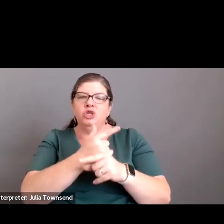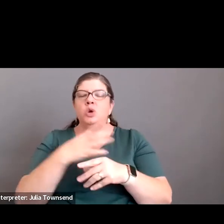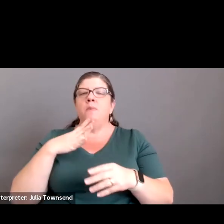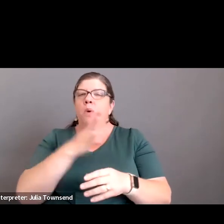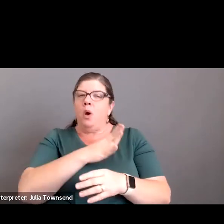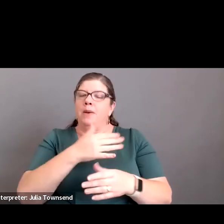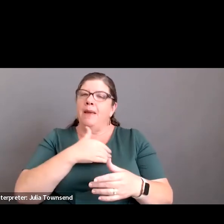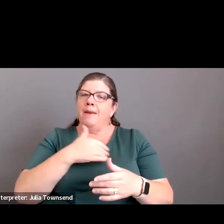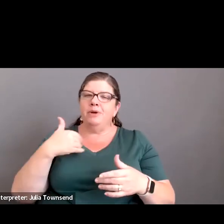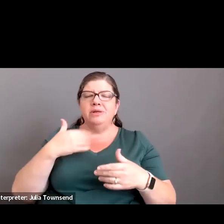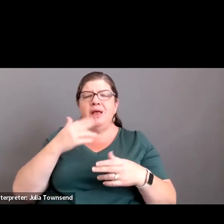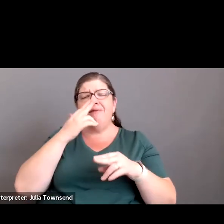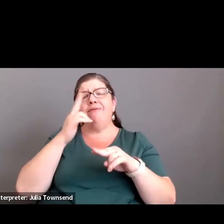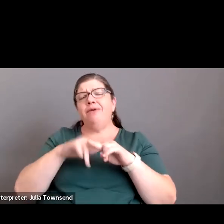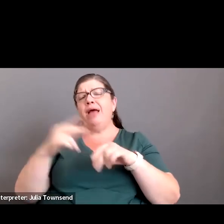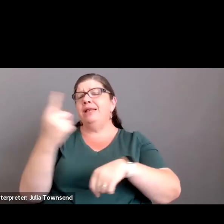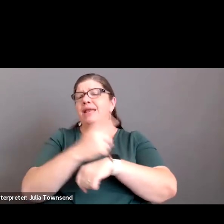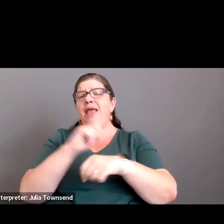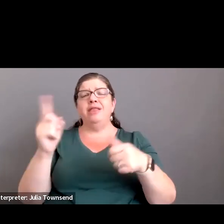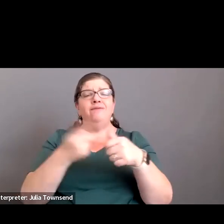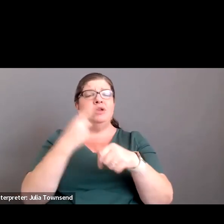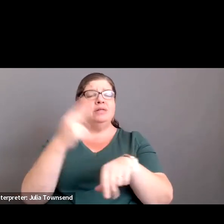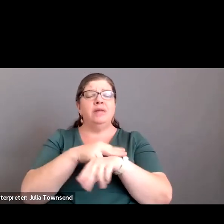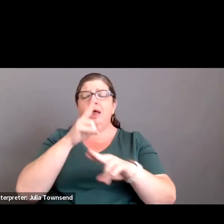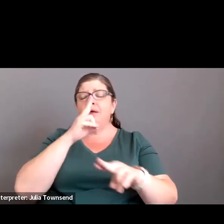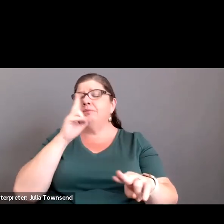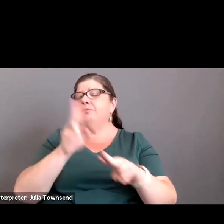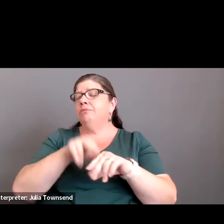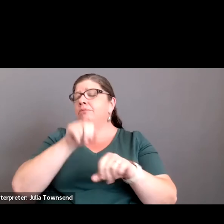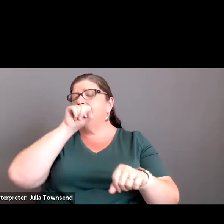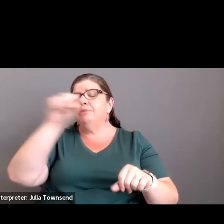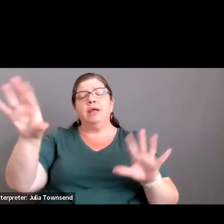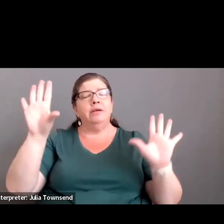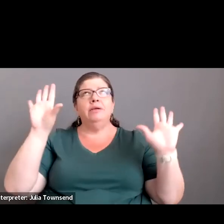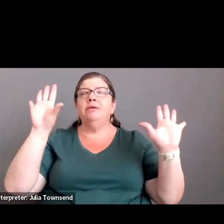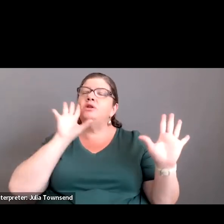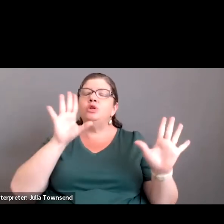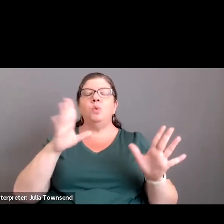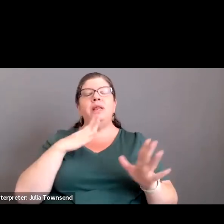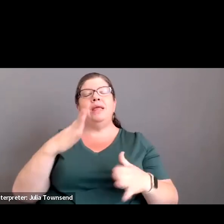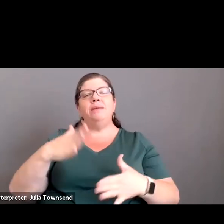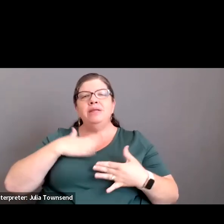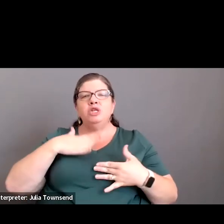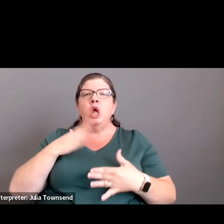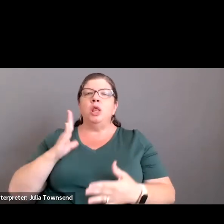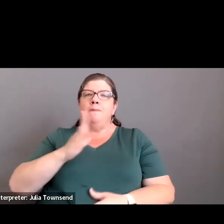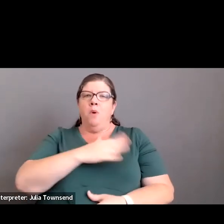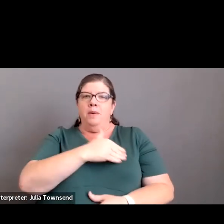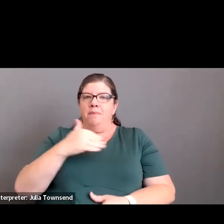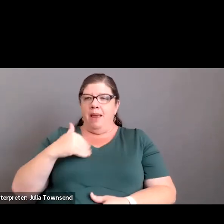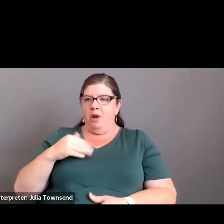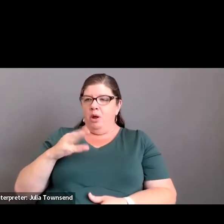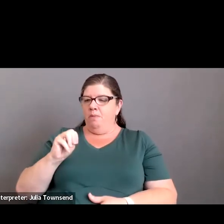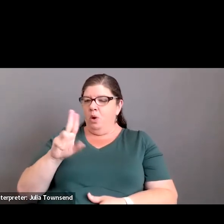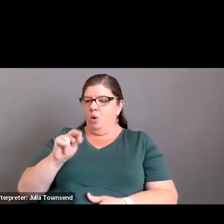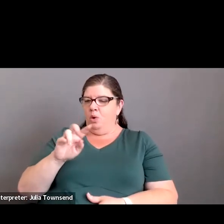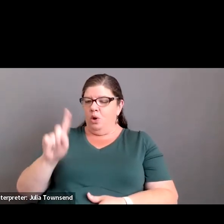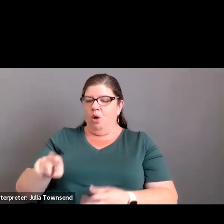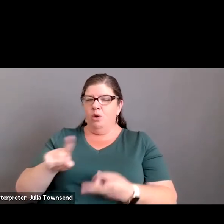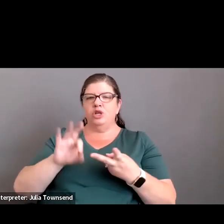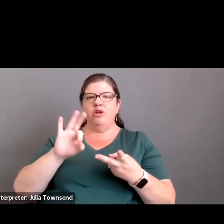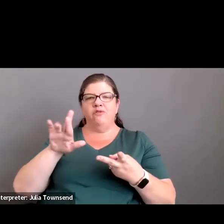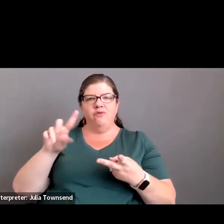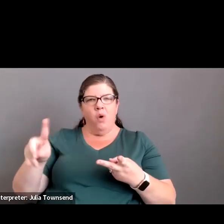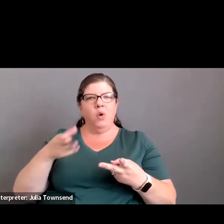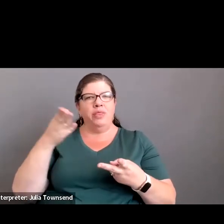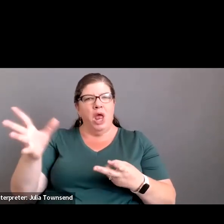I actually, was such a fun day at that first day. was a rally and I had, I was so pleased the board members, Ms. Munoz and Ms. Ford were there to invite us and be part of